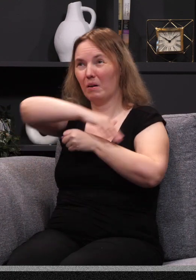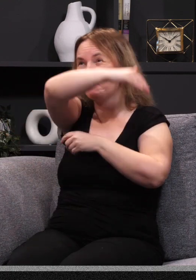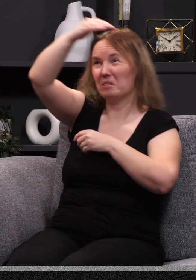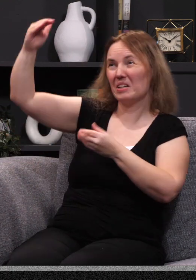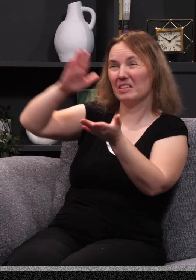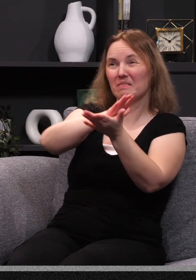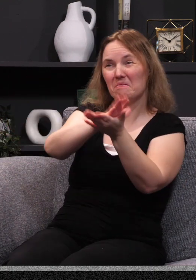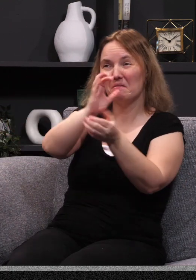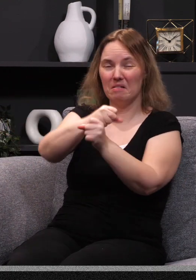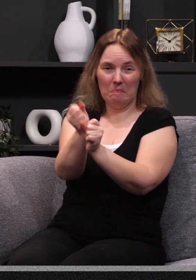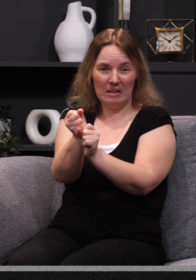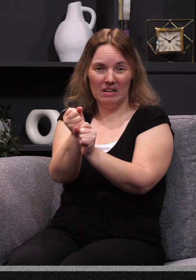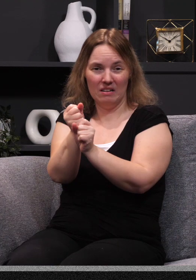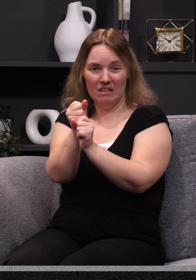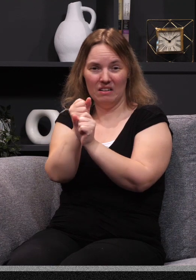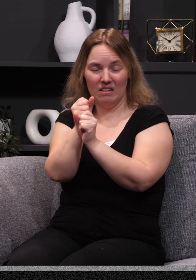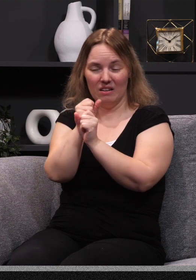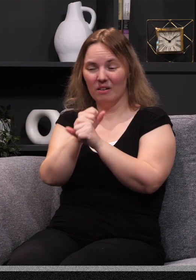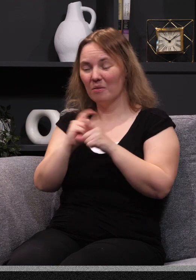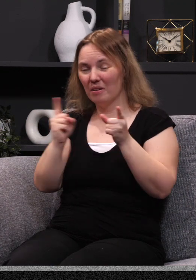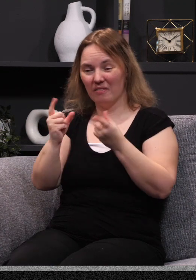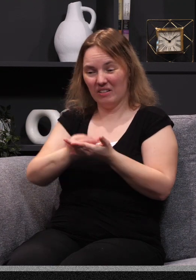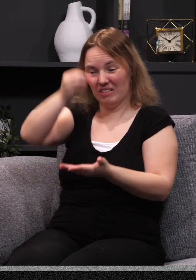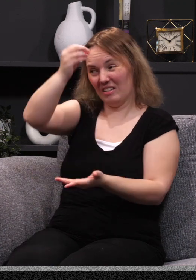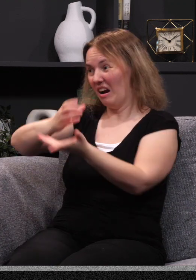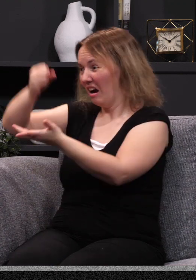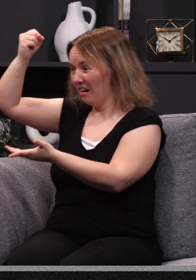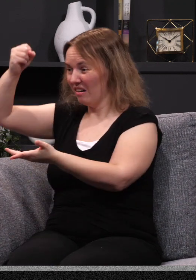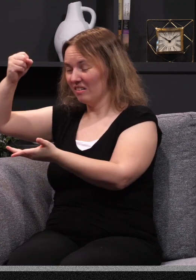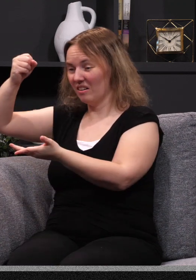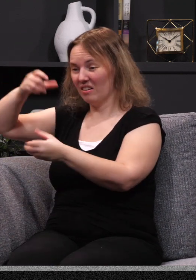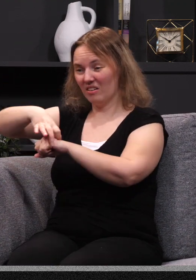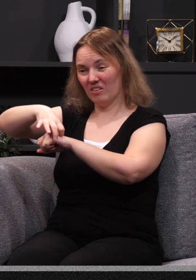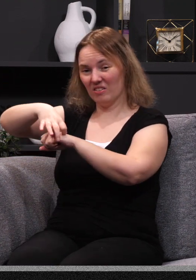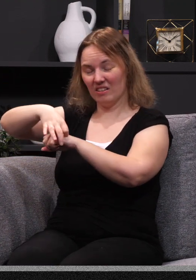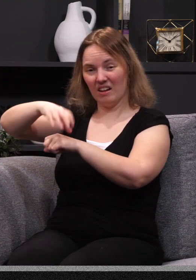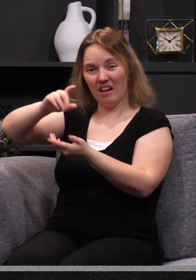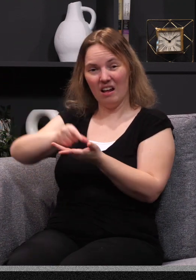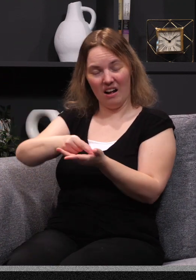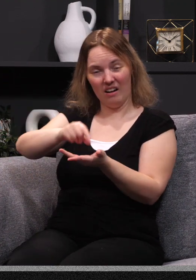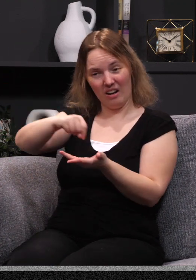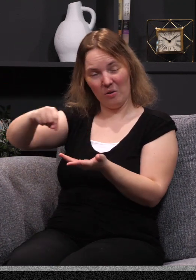And were the skies of parchment made? Were every stock on earth a quill? That is a pen.